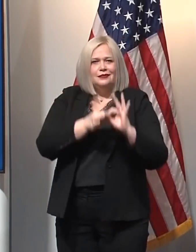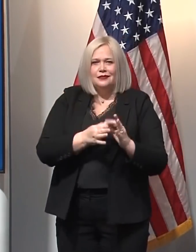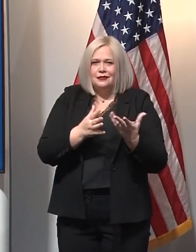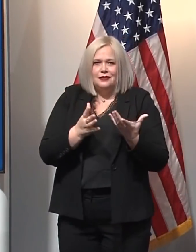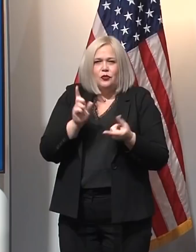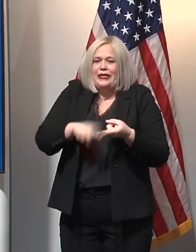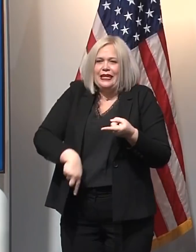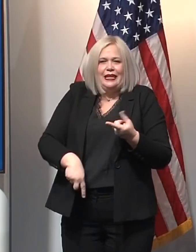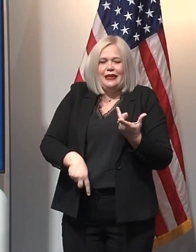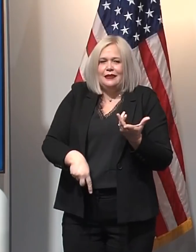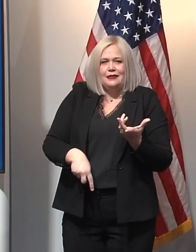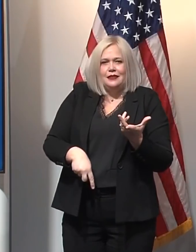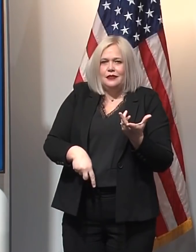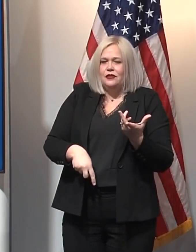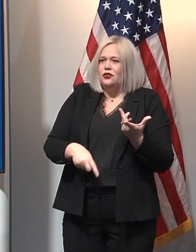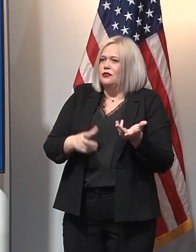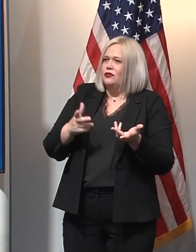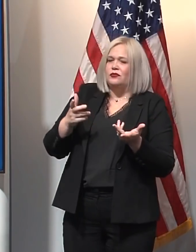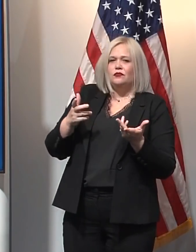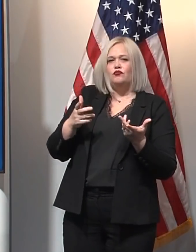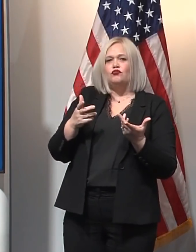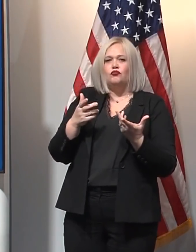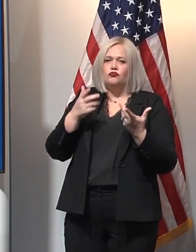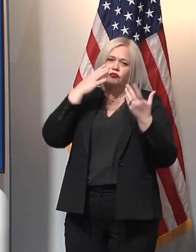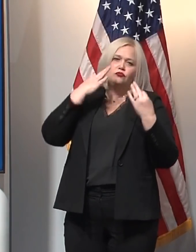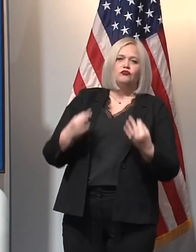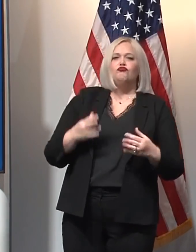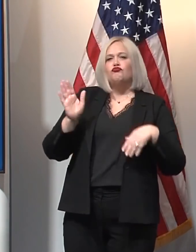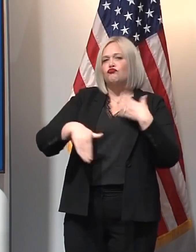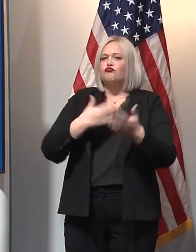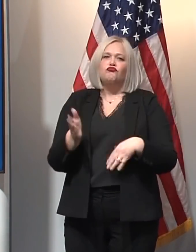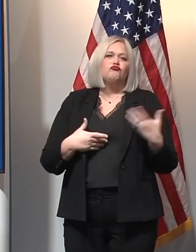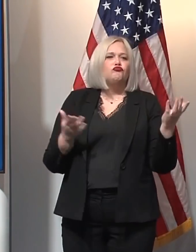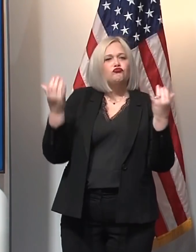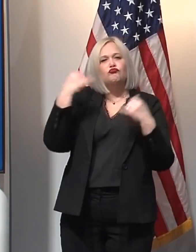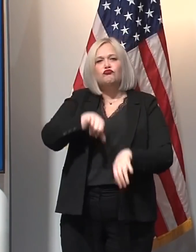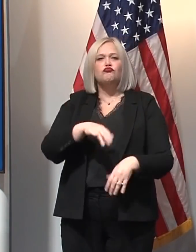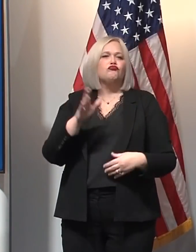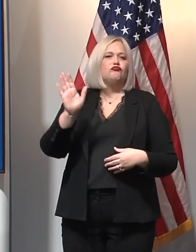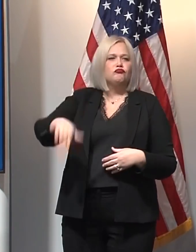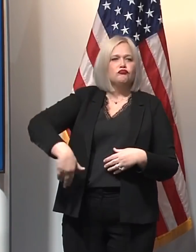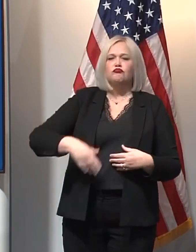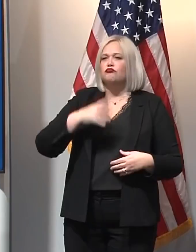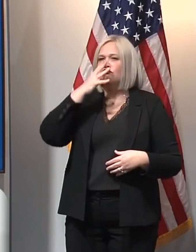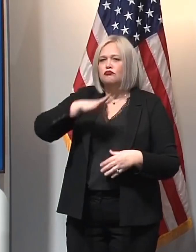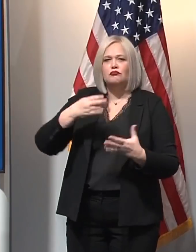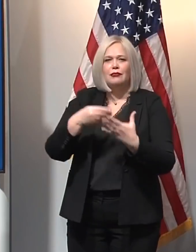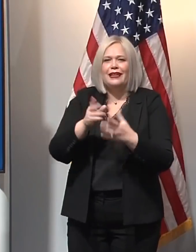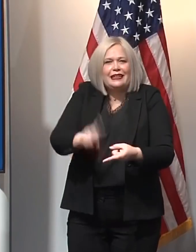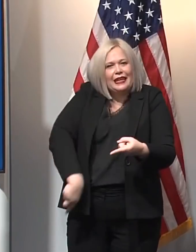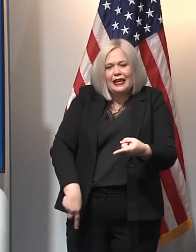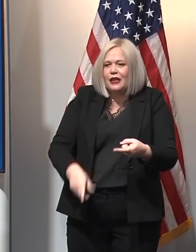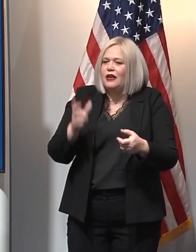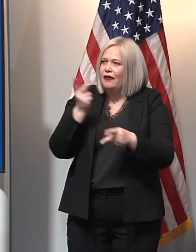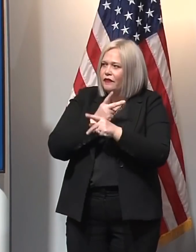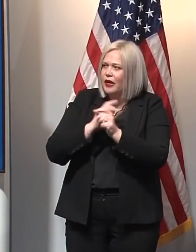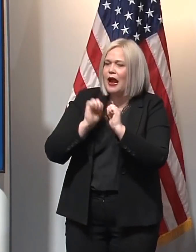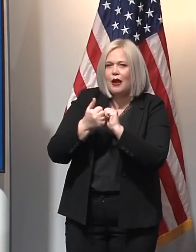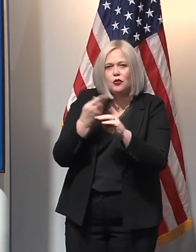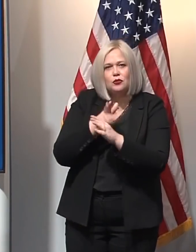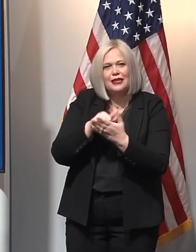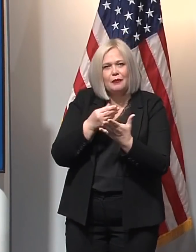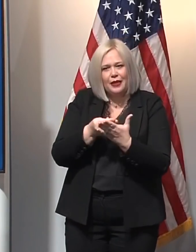We can't play around with this money. We've got to get it deployed and we've got to get keep Michigan at the top of those supply chain list.